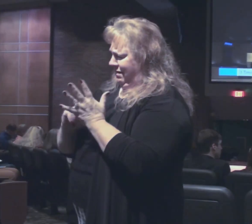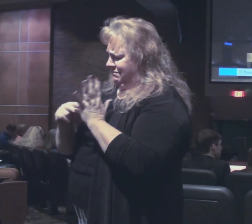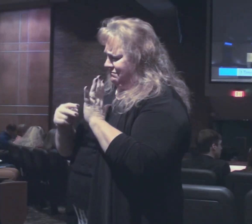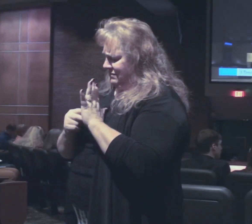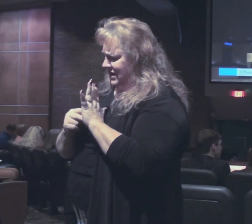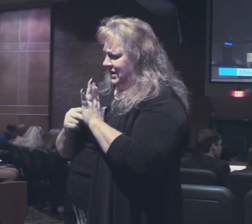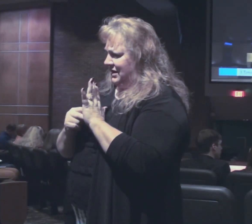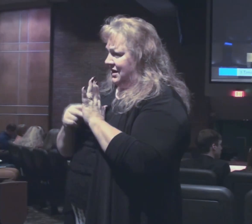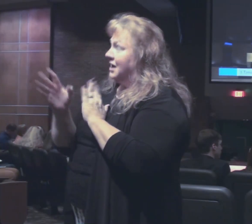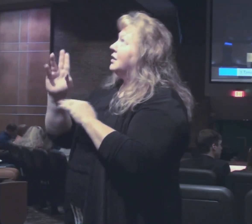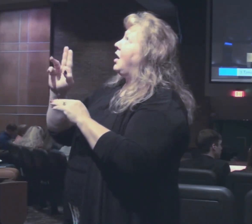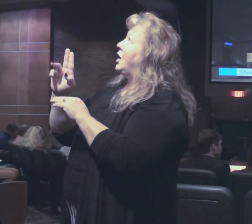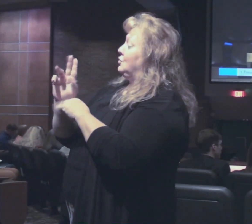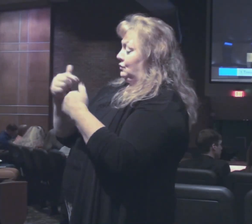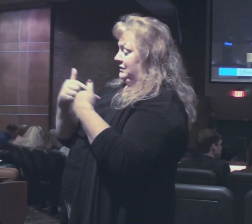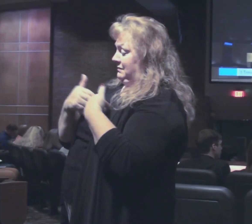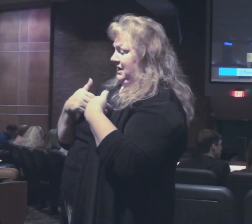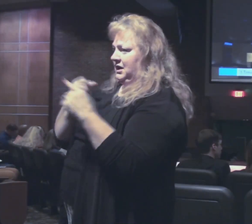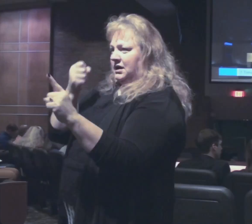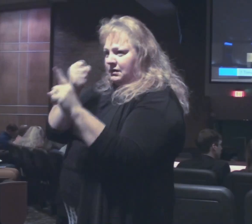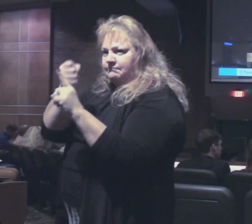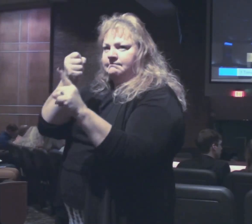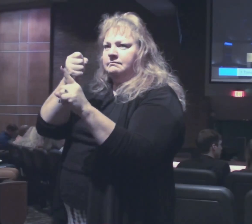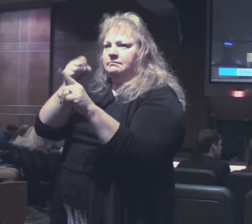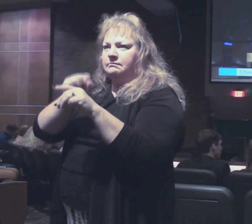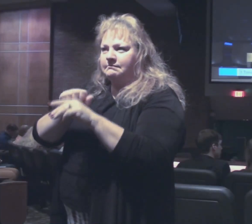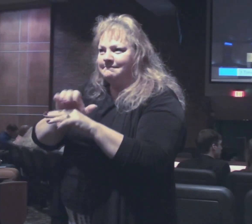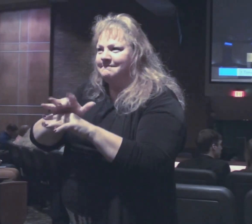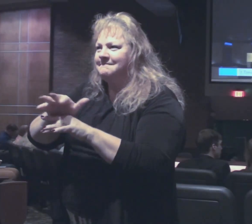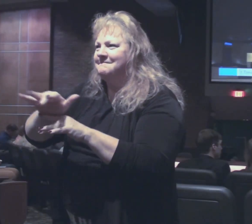instrument that you use to impact others.